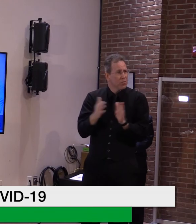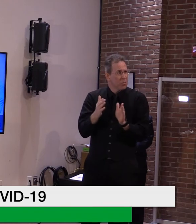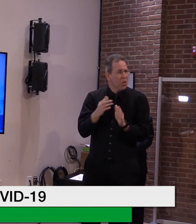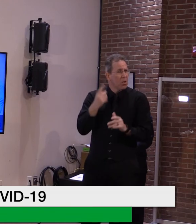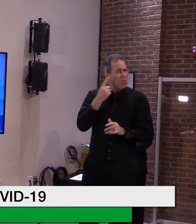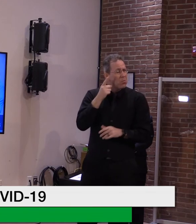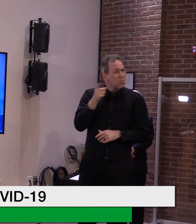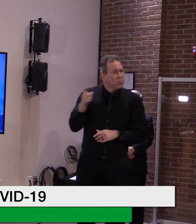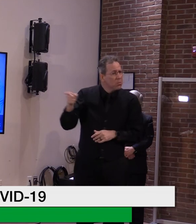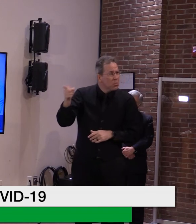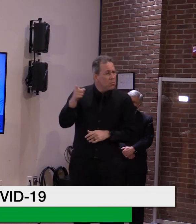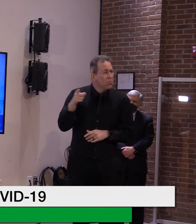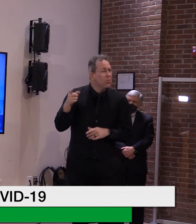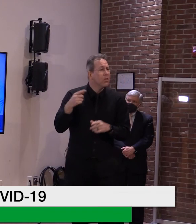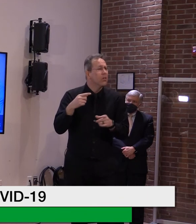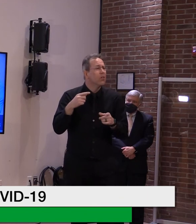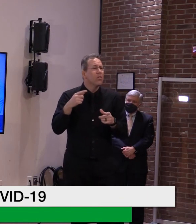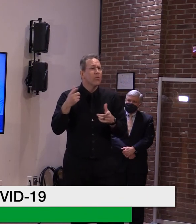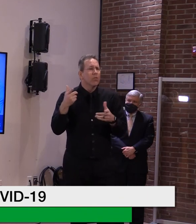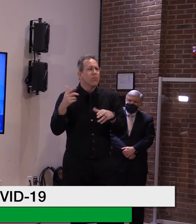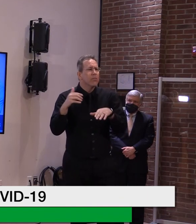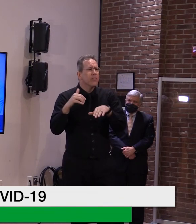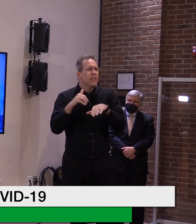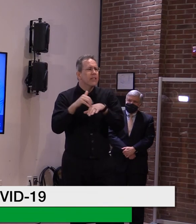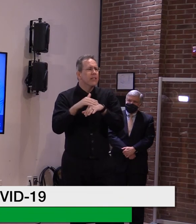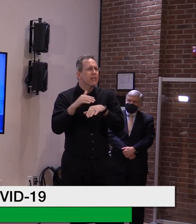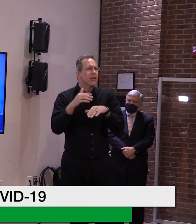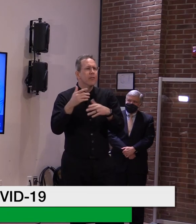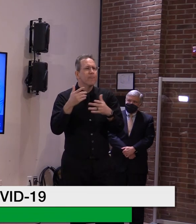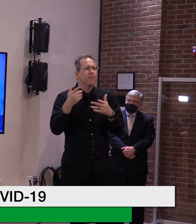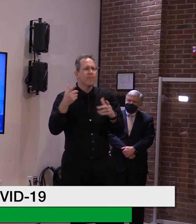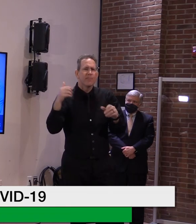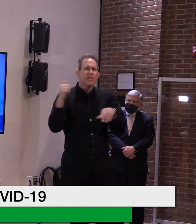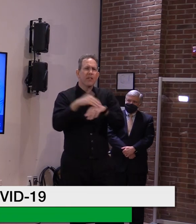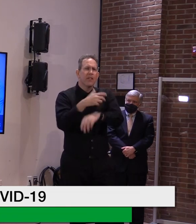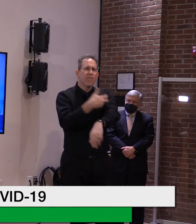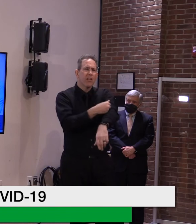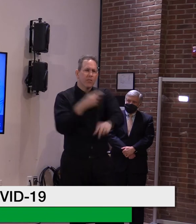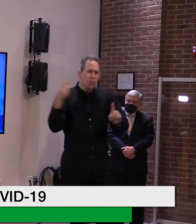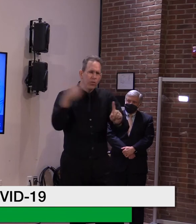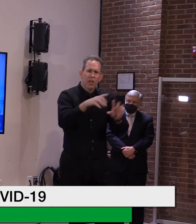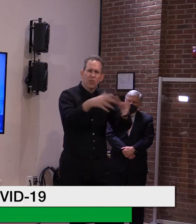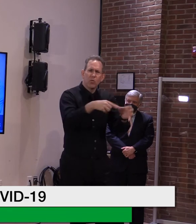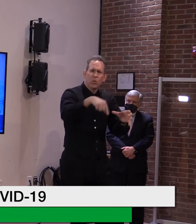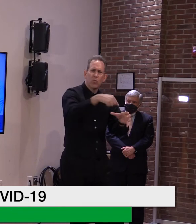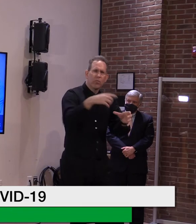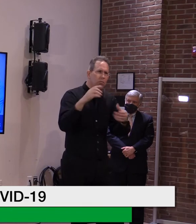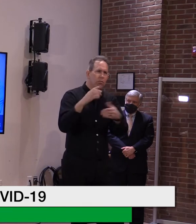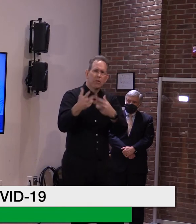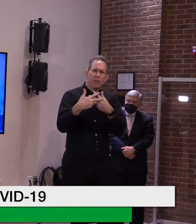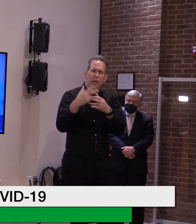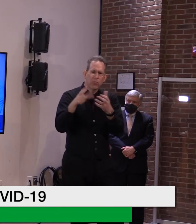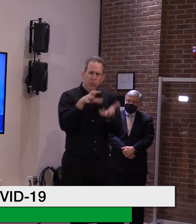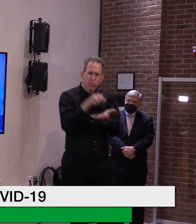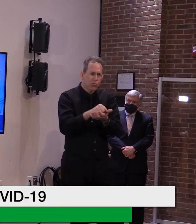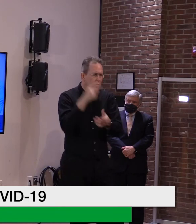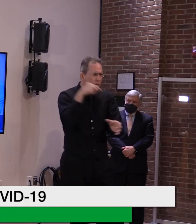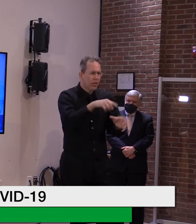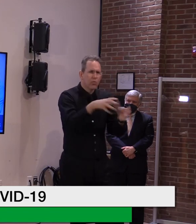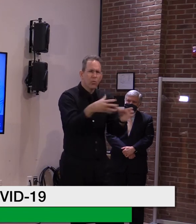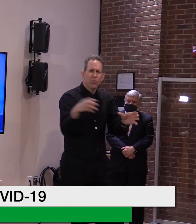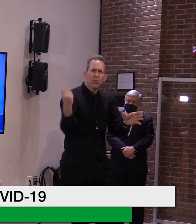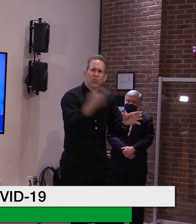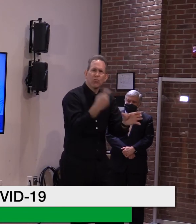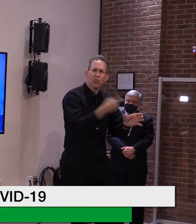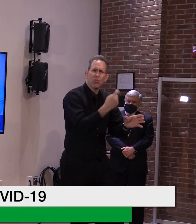for them specifically, or is the supply too limited at this point to make that call? Yeah, I think at the point that we made our initial decisions, we